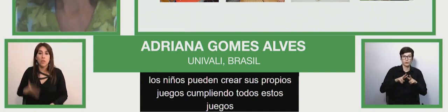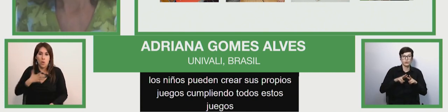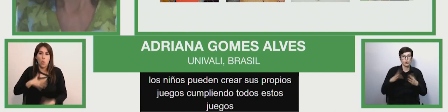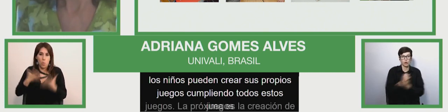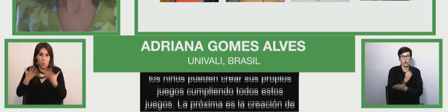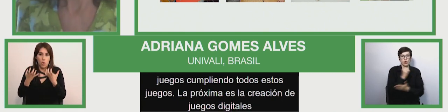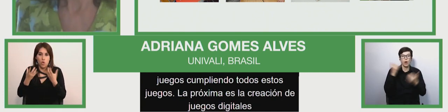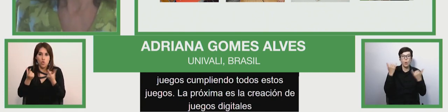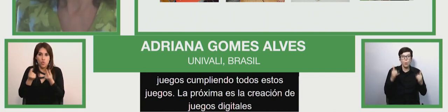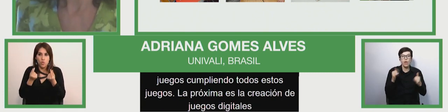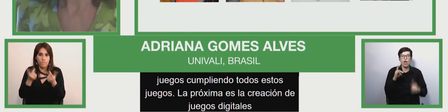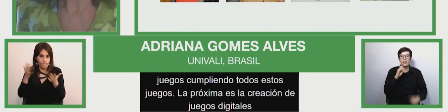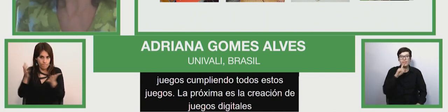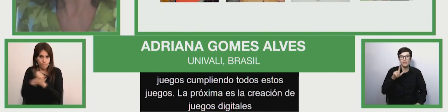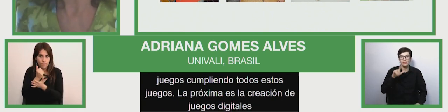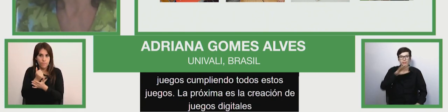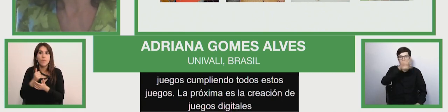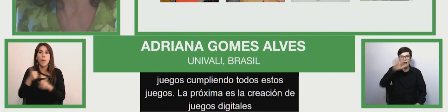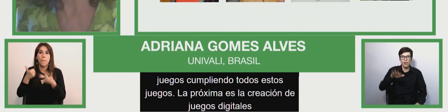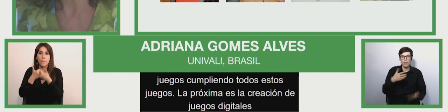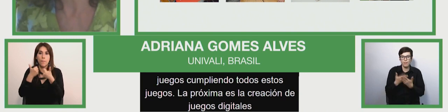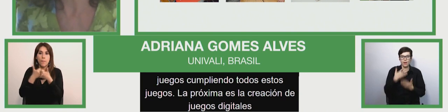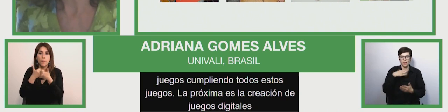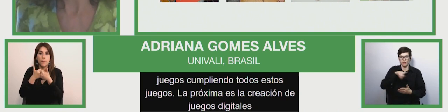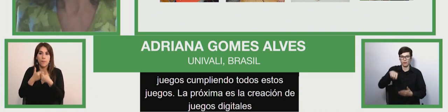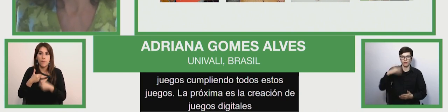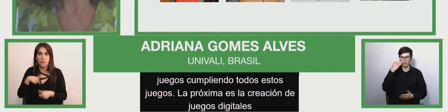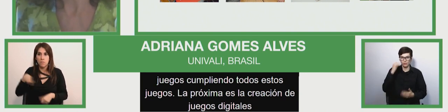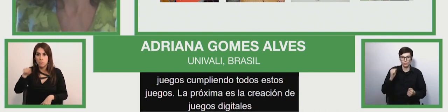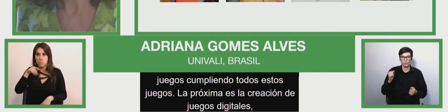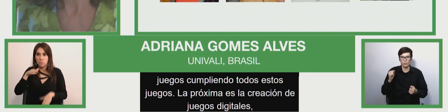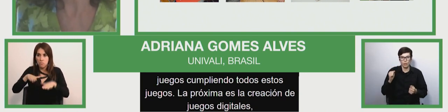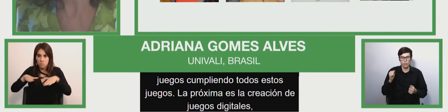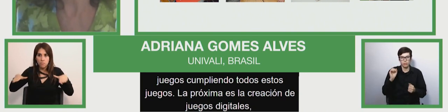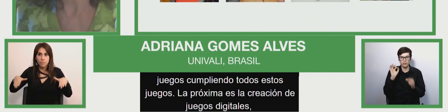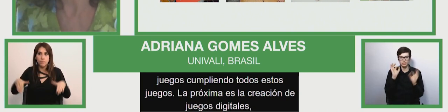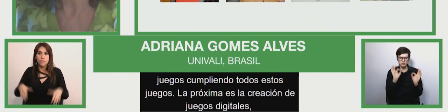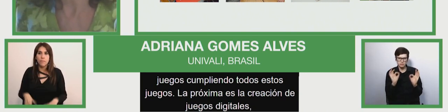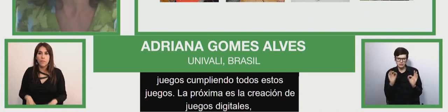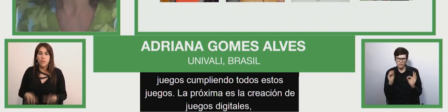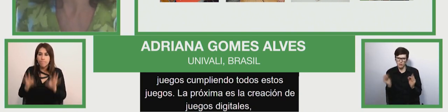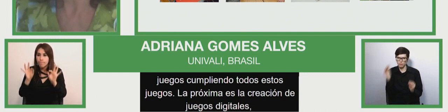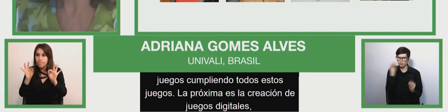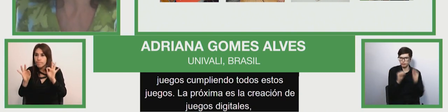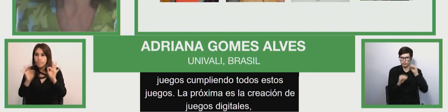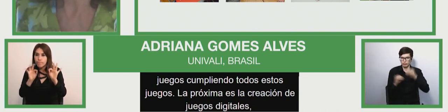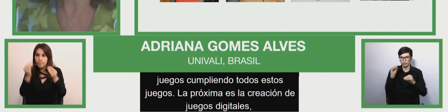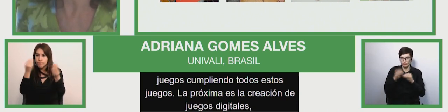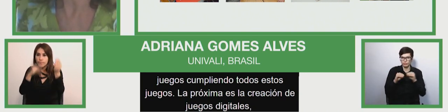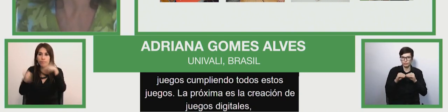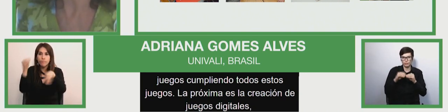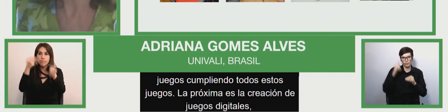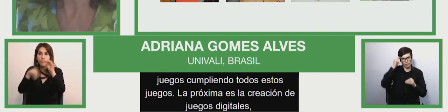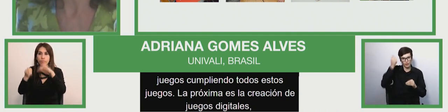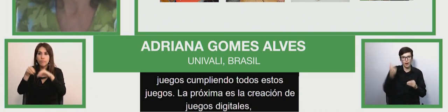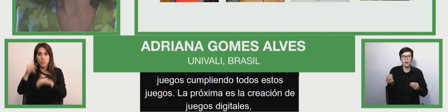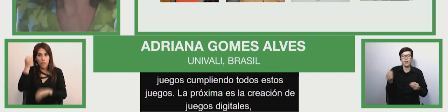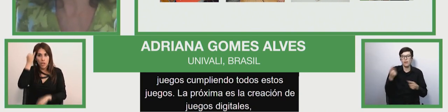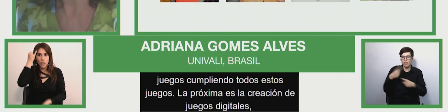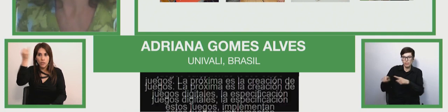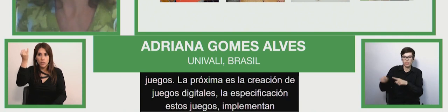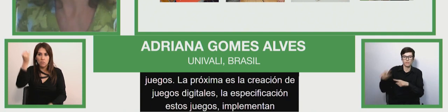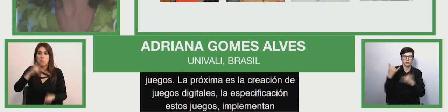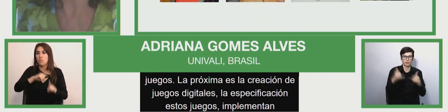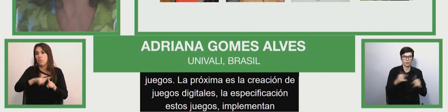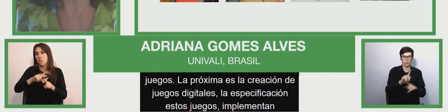digital game creation it consists of applying digital game development techniques in the